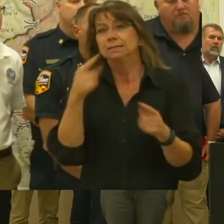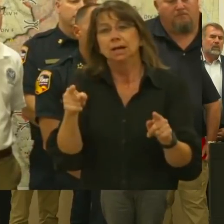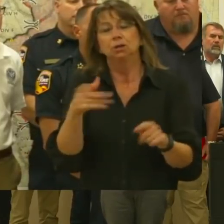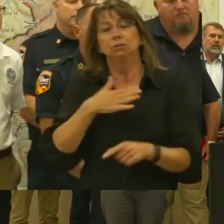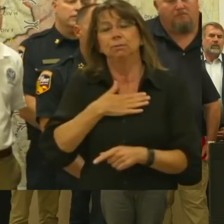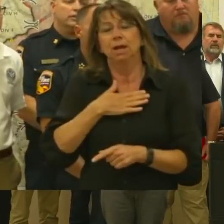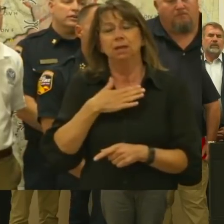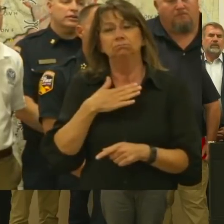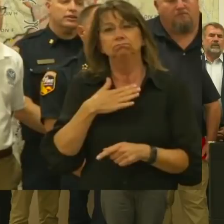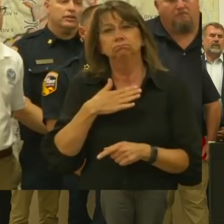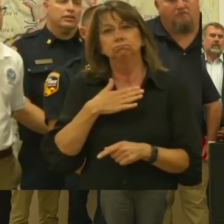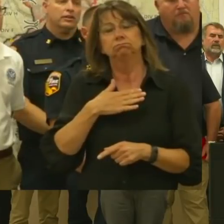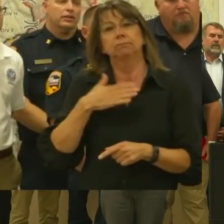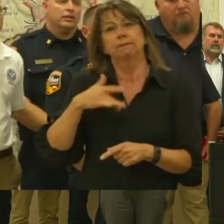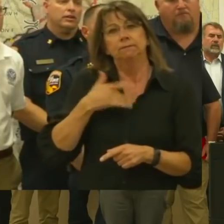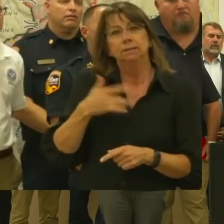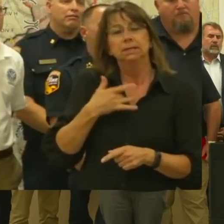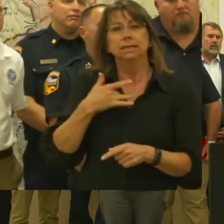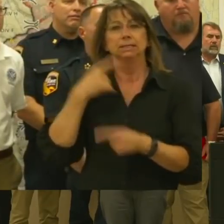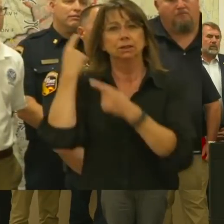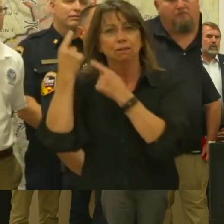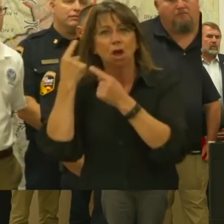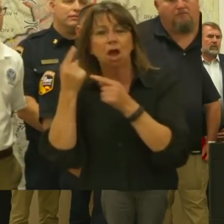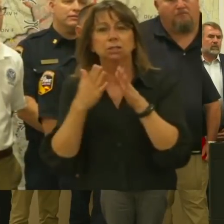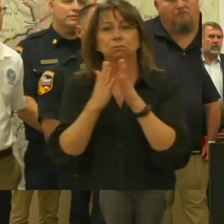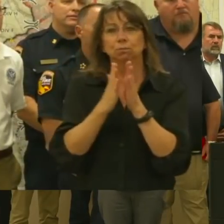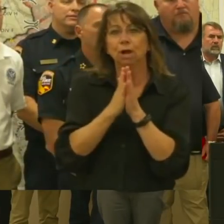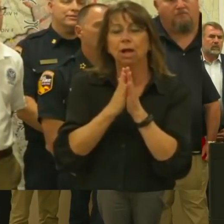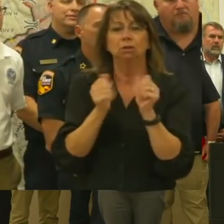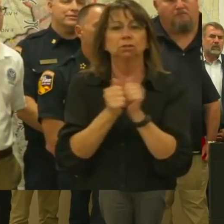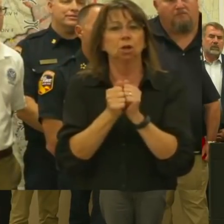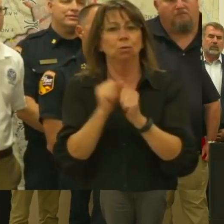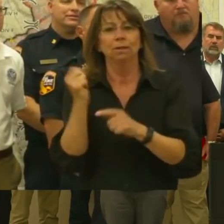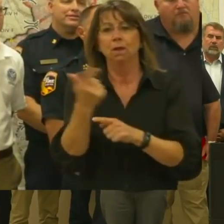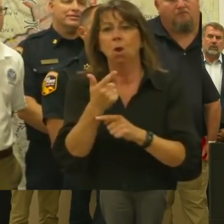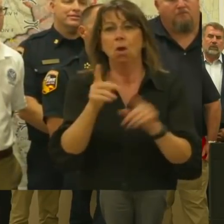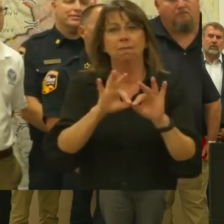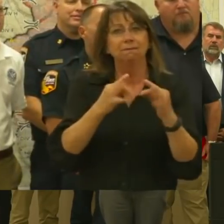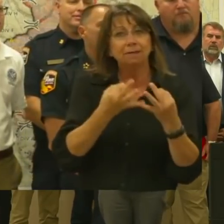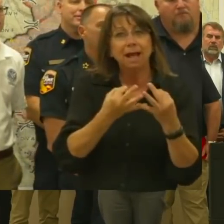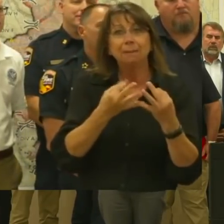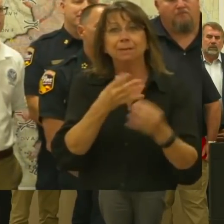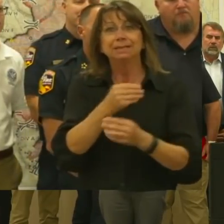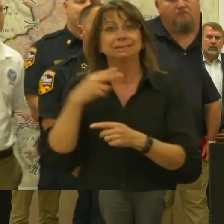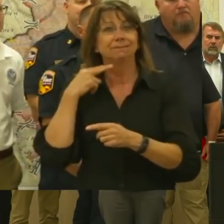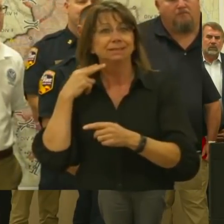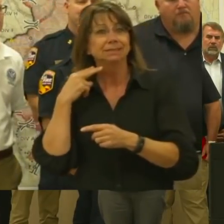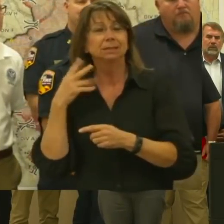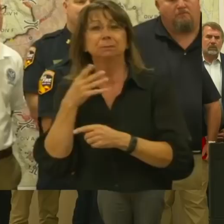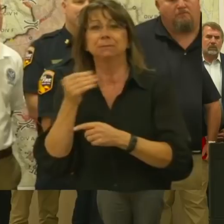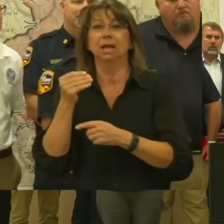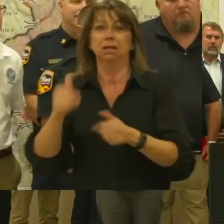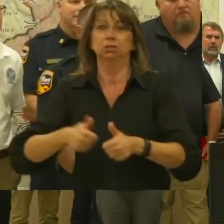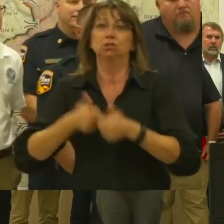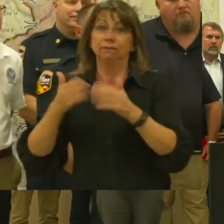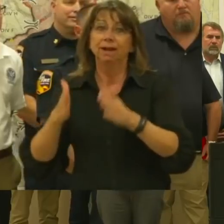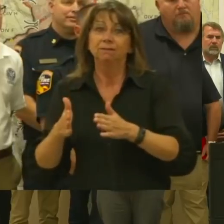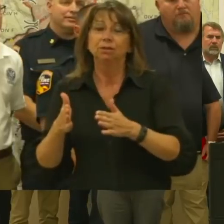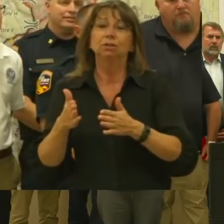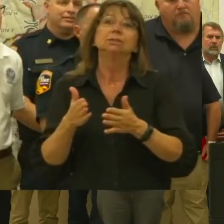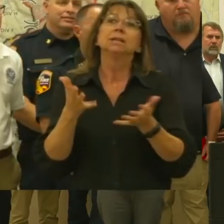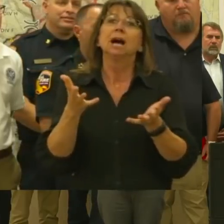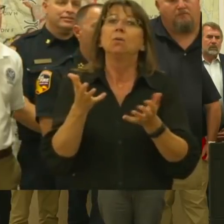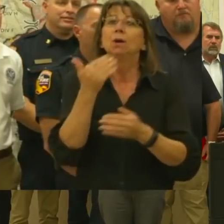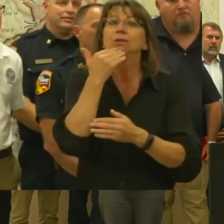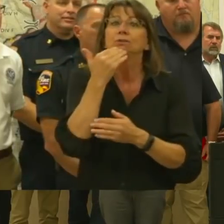continue to be with the victims, with their families, victims' families, and with the survivors. And certainly I want to thank,